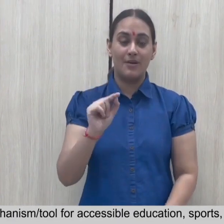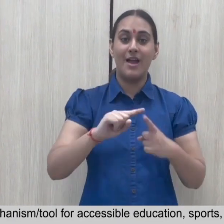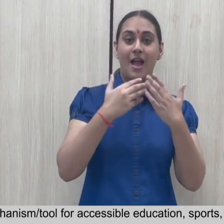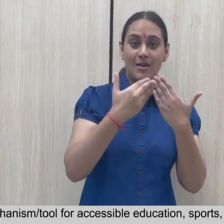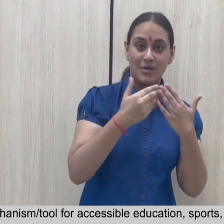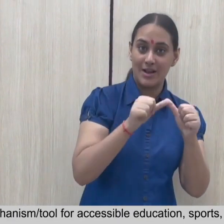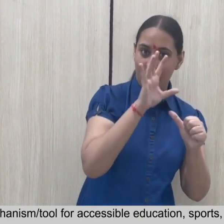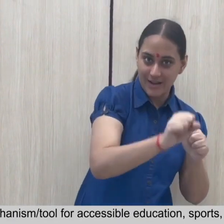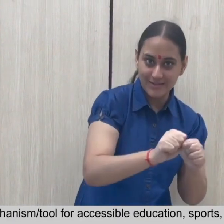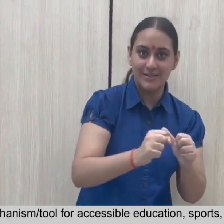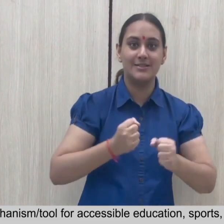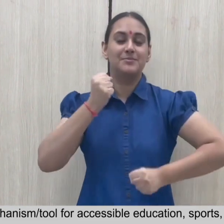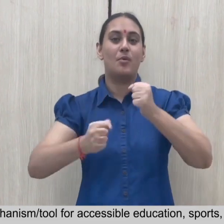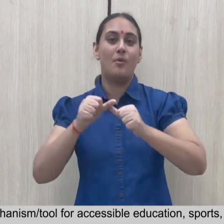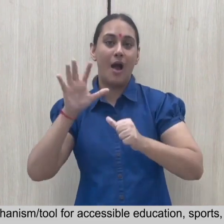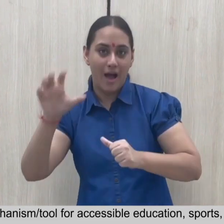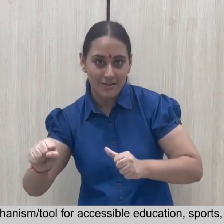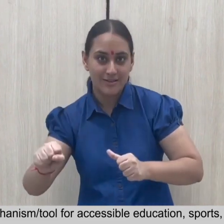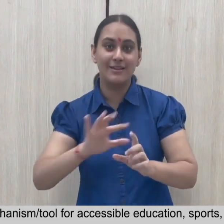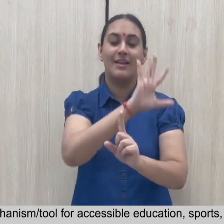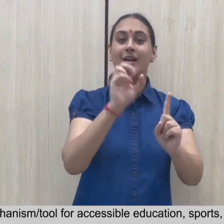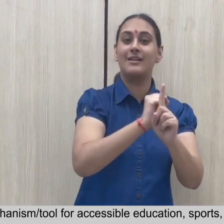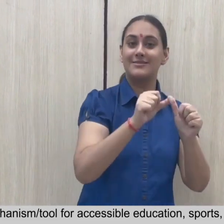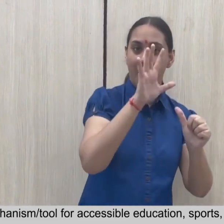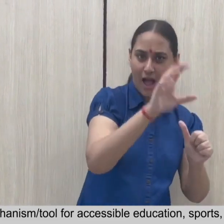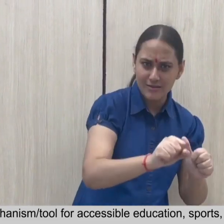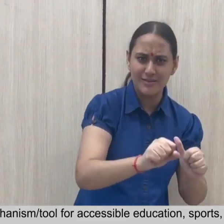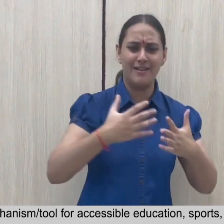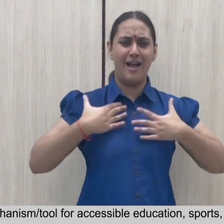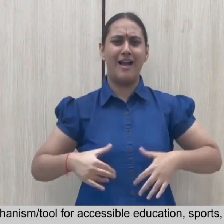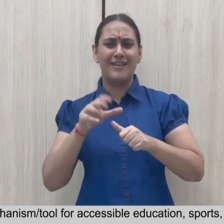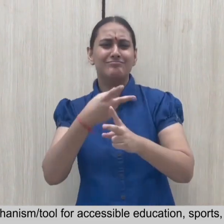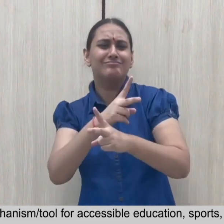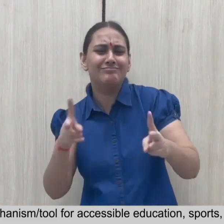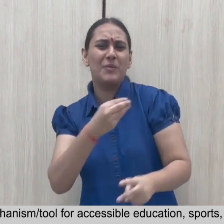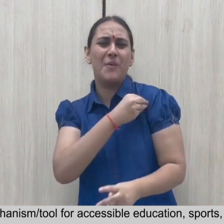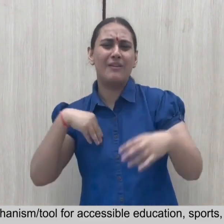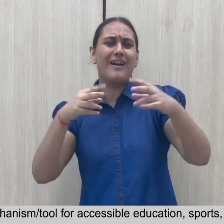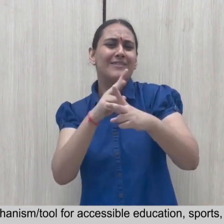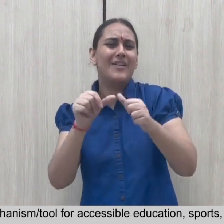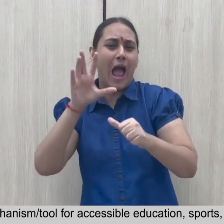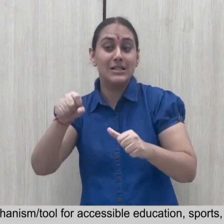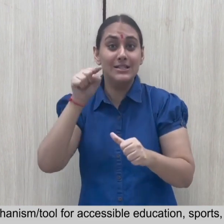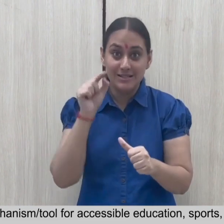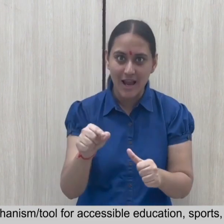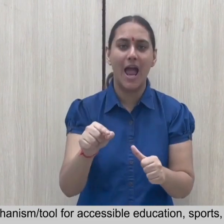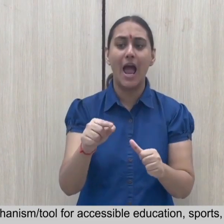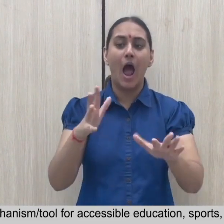Developing mechanism tool for accessible education, sports, culture, health services.